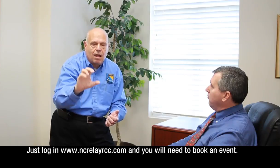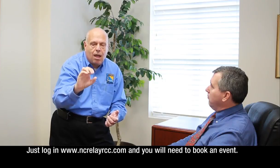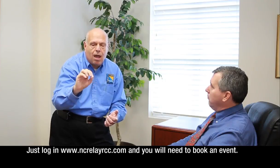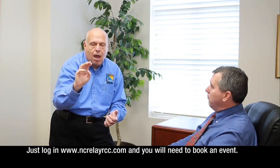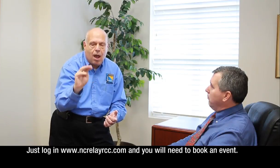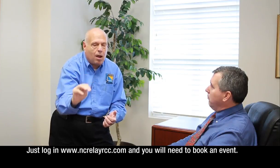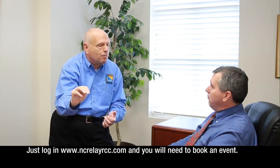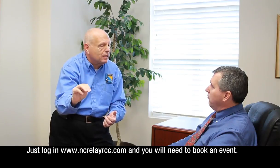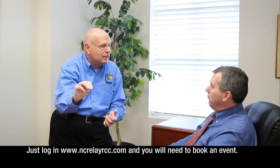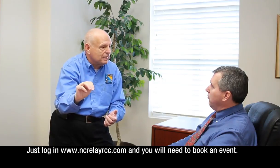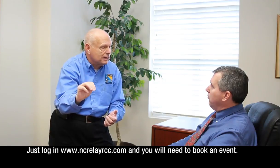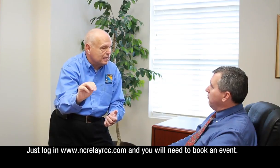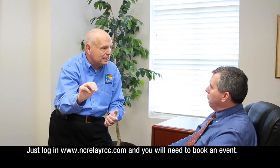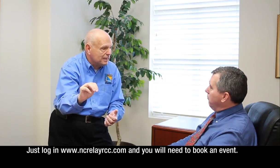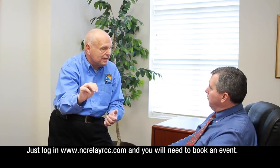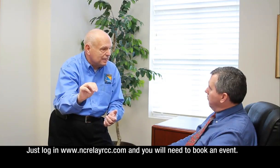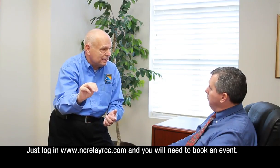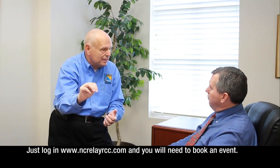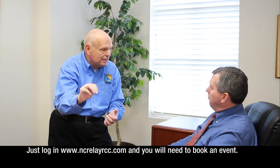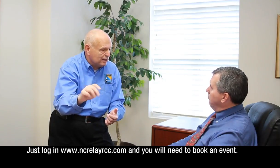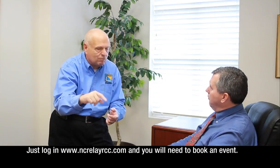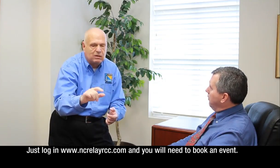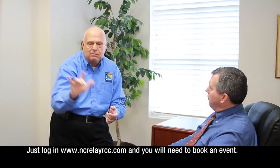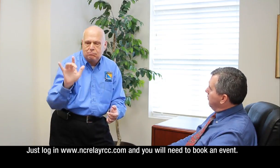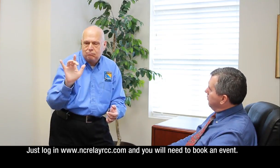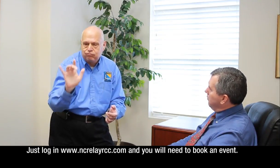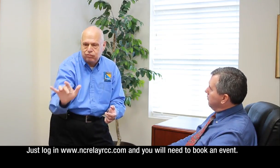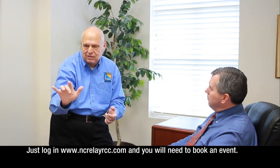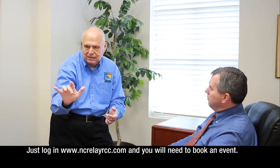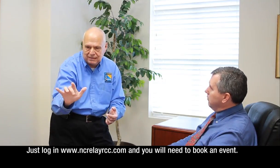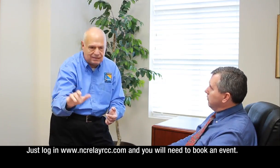.com and you will need to book an event.